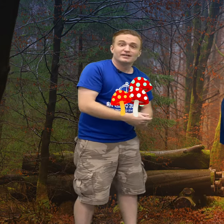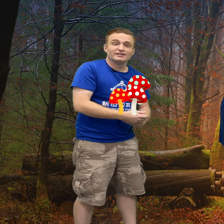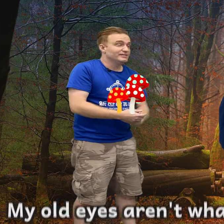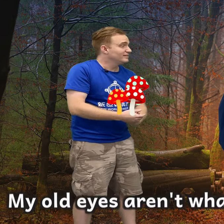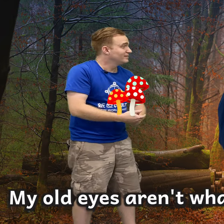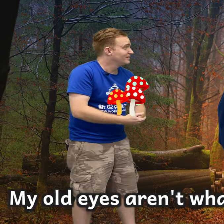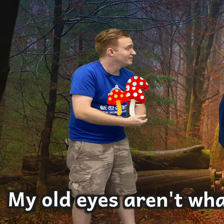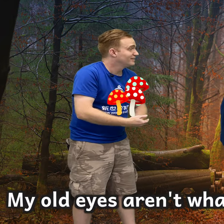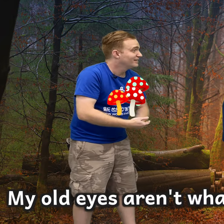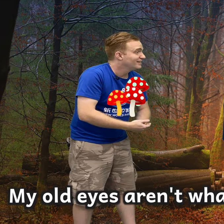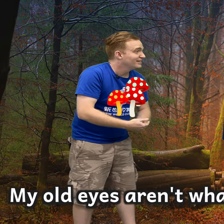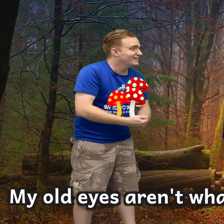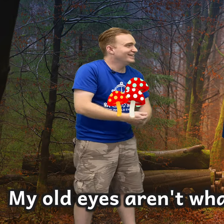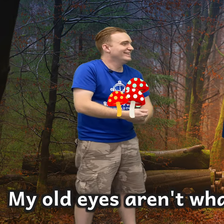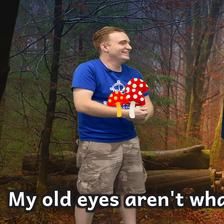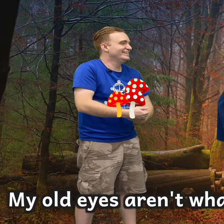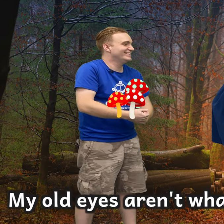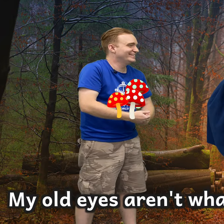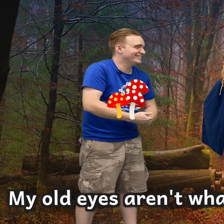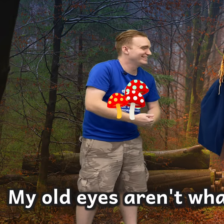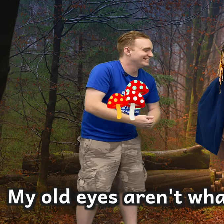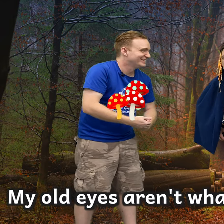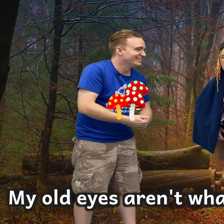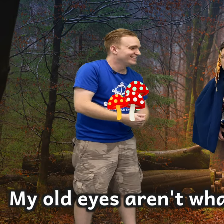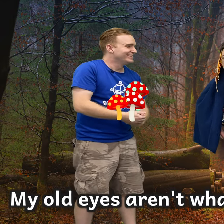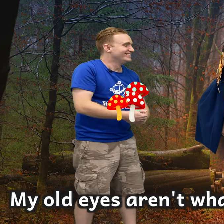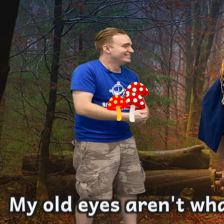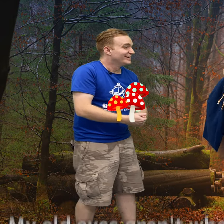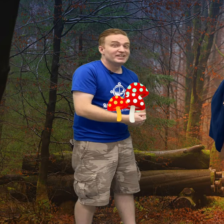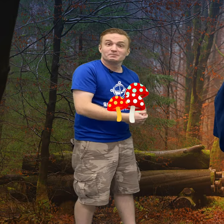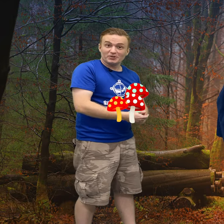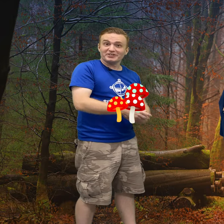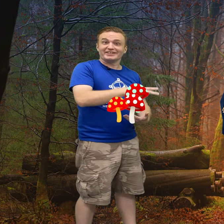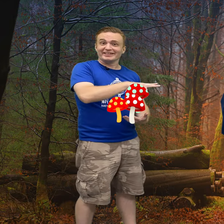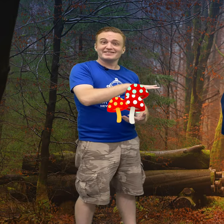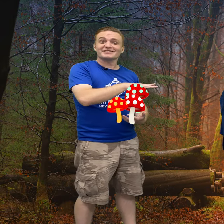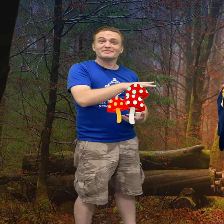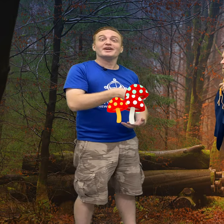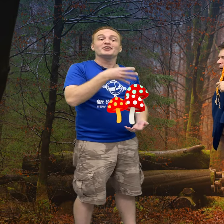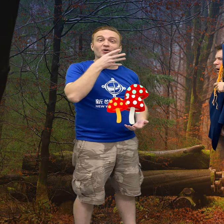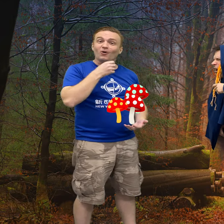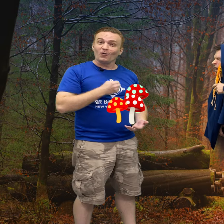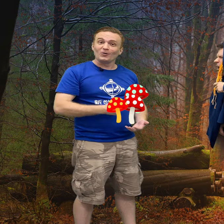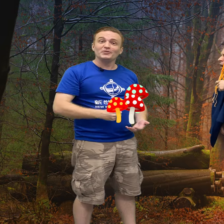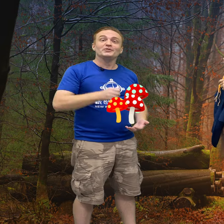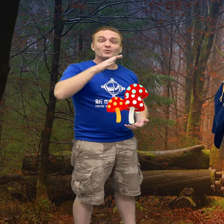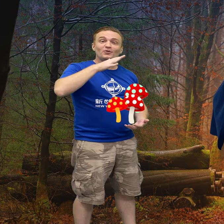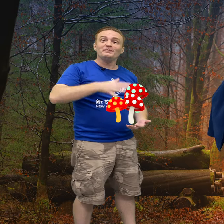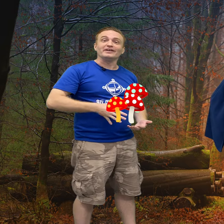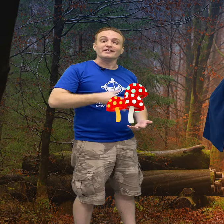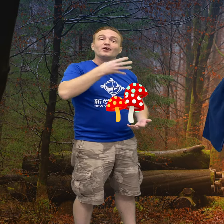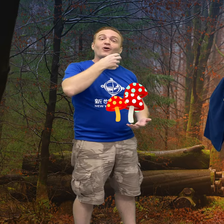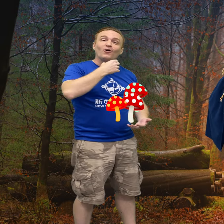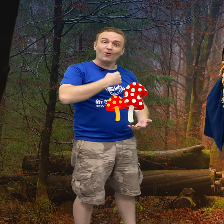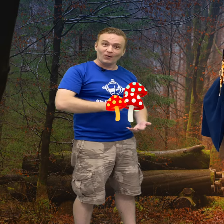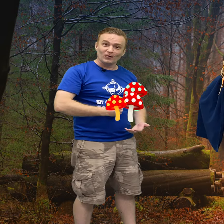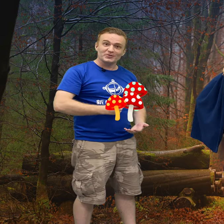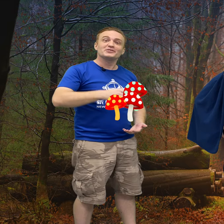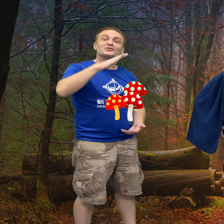old eyes aren't what they used to be. Look, kids. An old woman. Old woman.